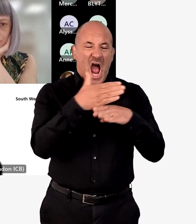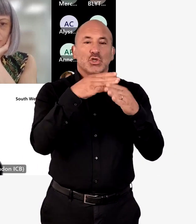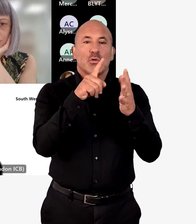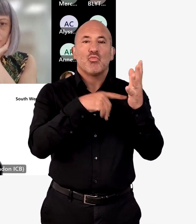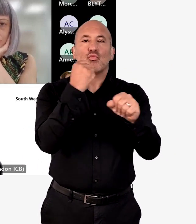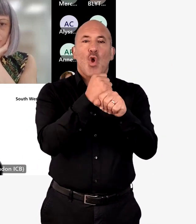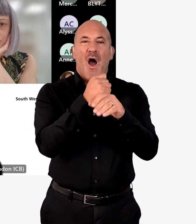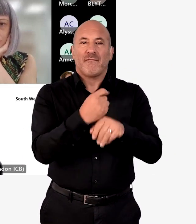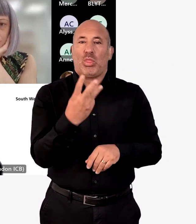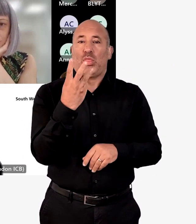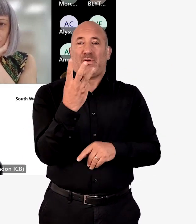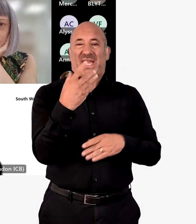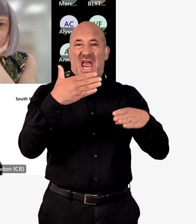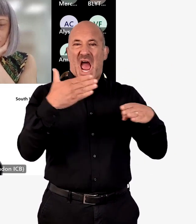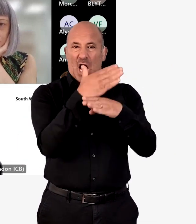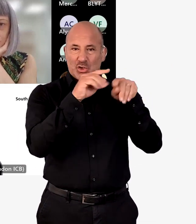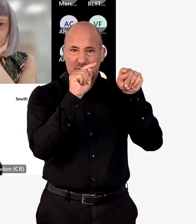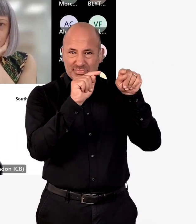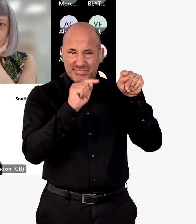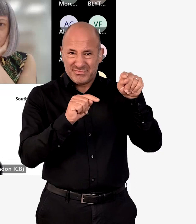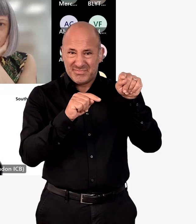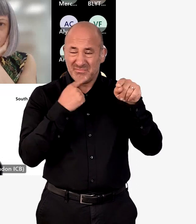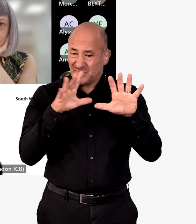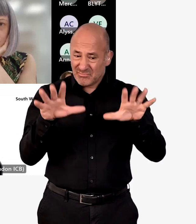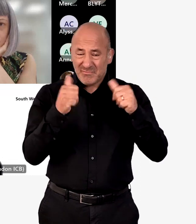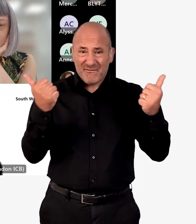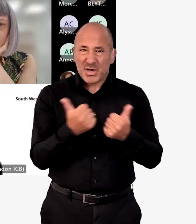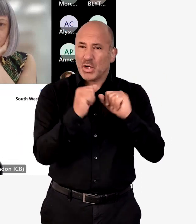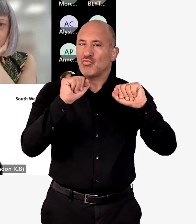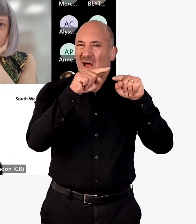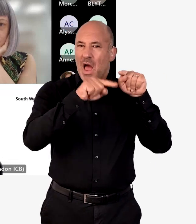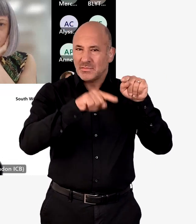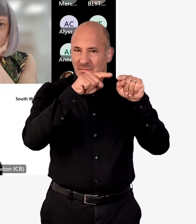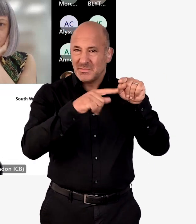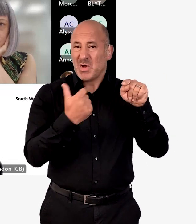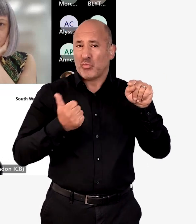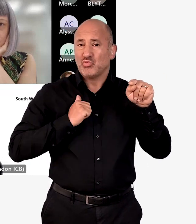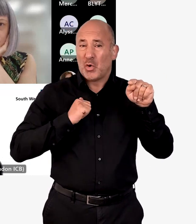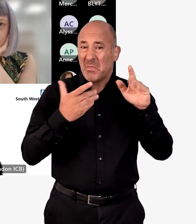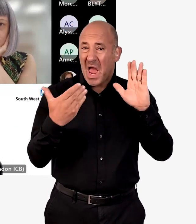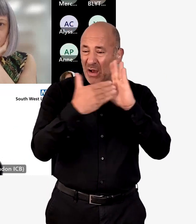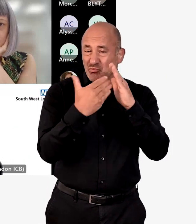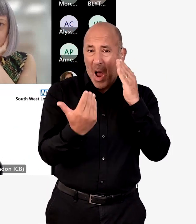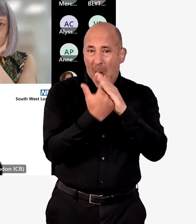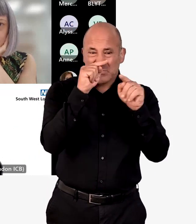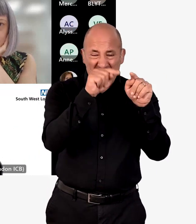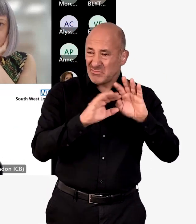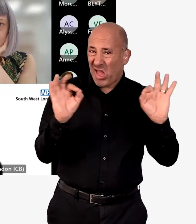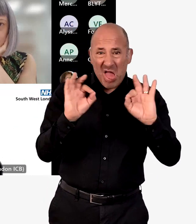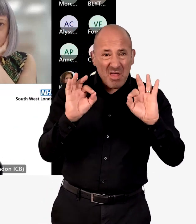There are no, there are three open actions on the action log, none of which are due for completion yet, so I'm